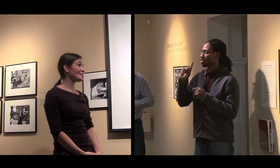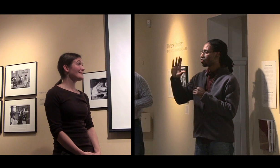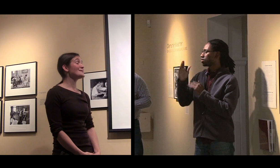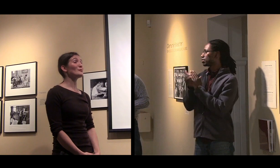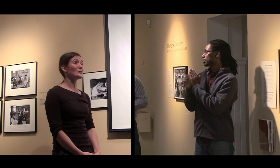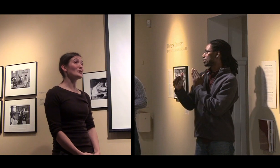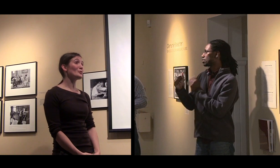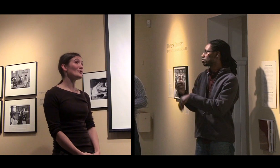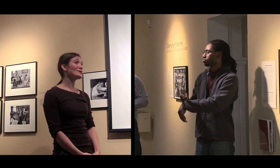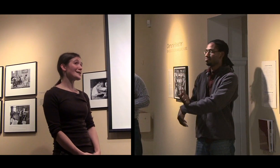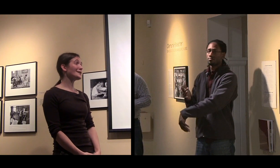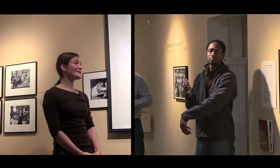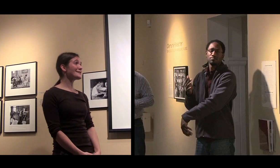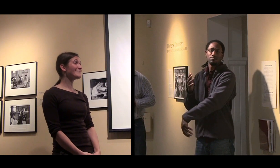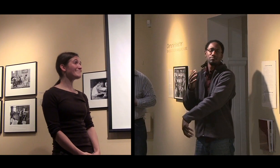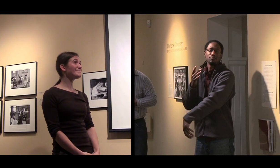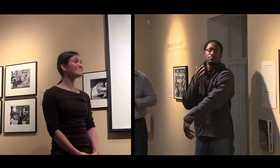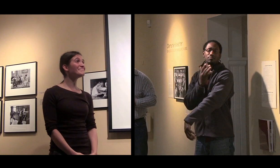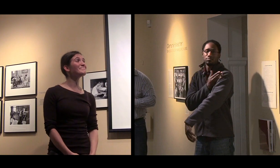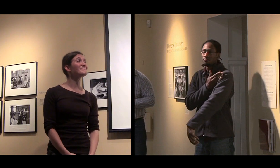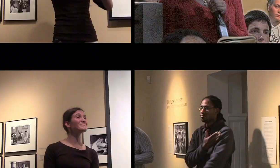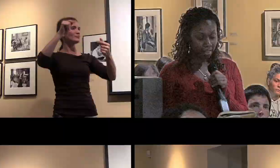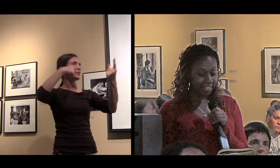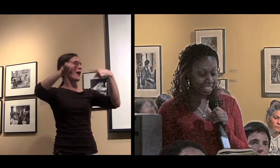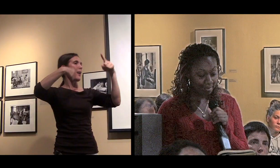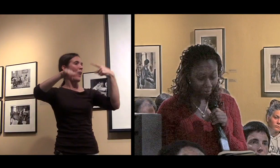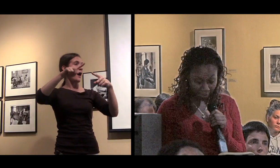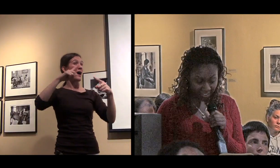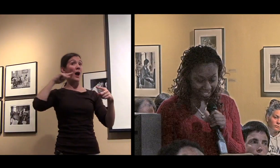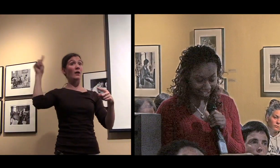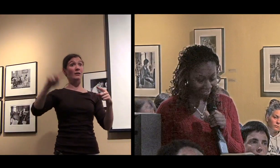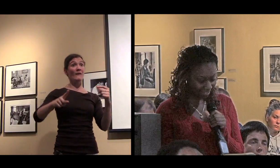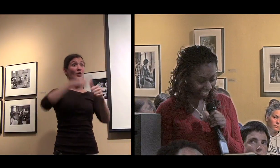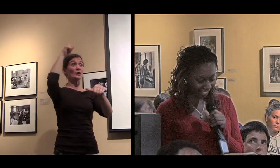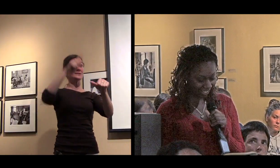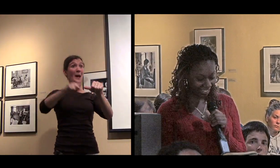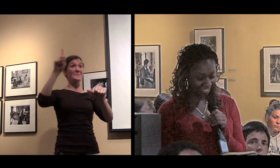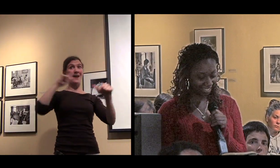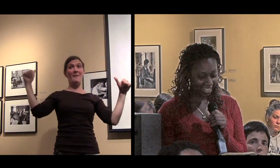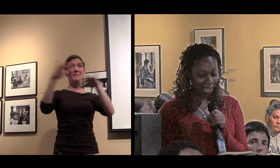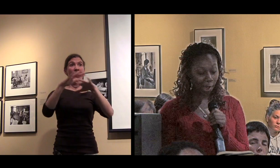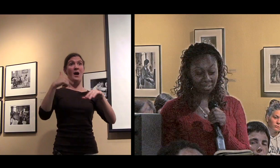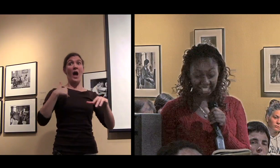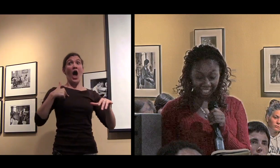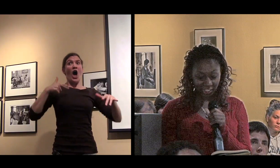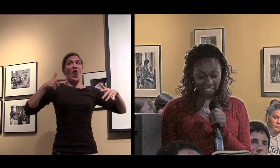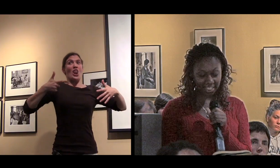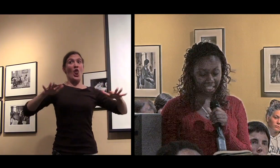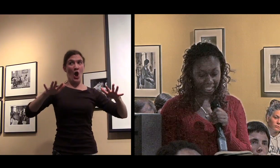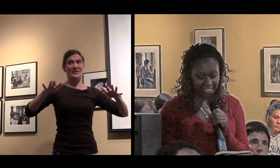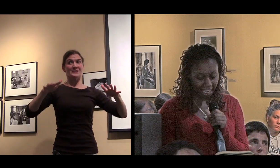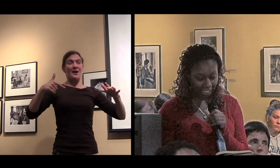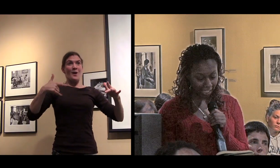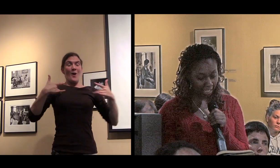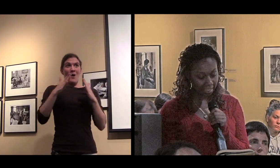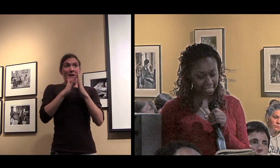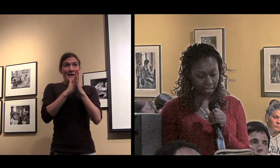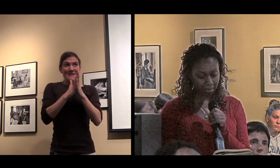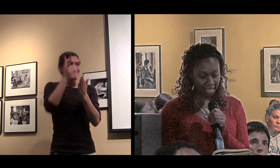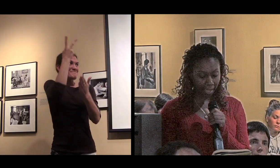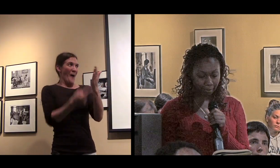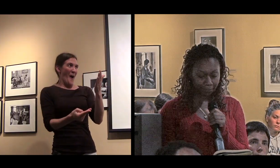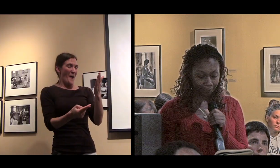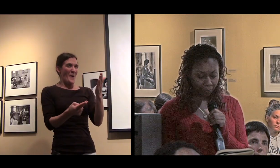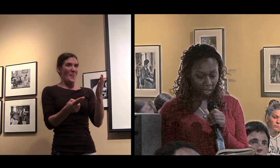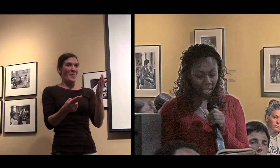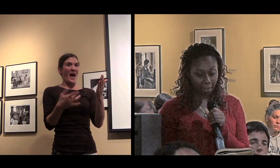of it to really improve your skills. This is my first Deaf event. I was anxious and excited at the